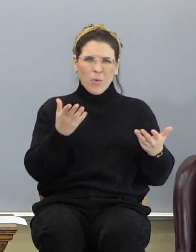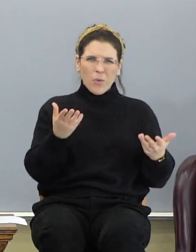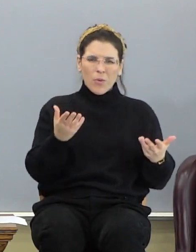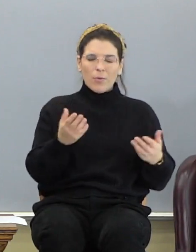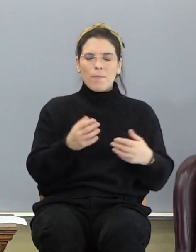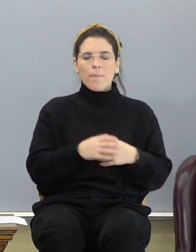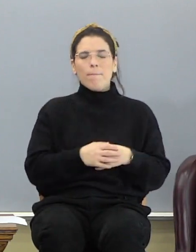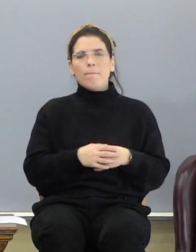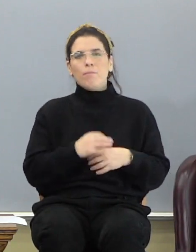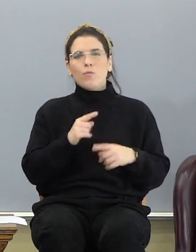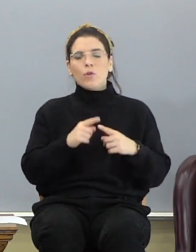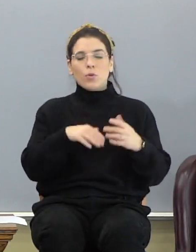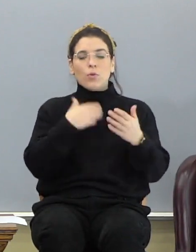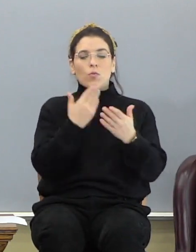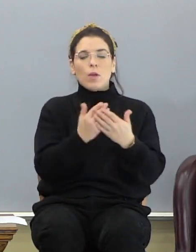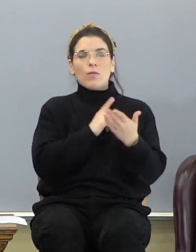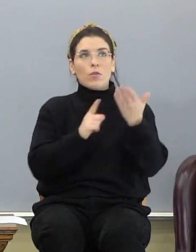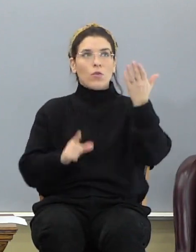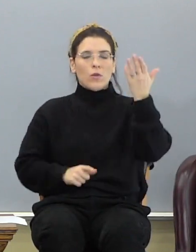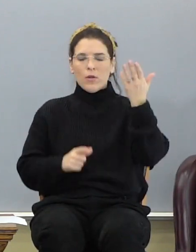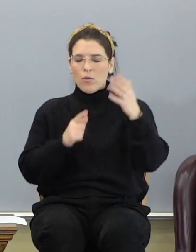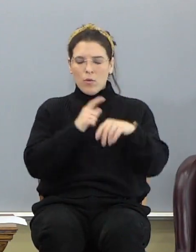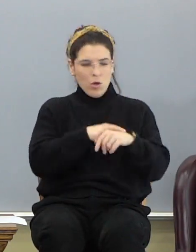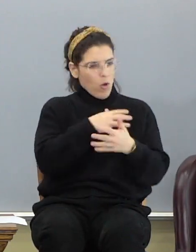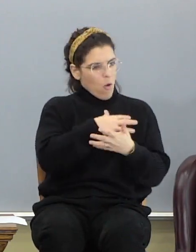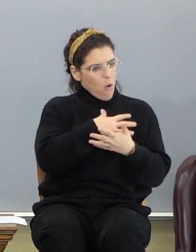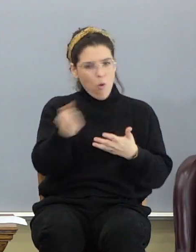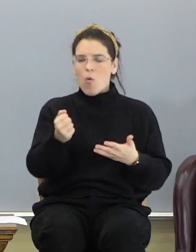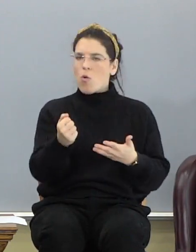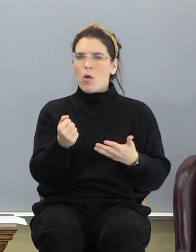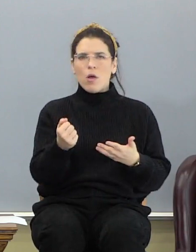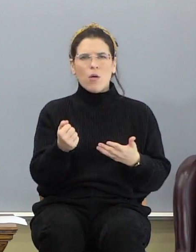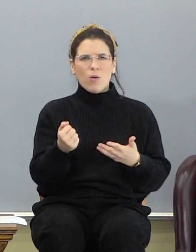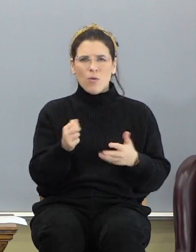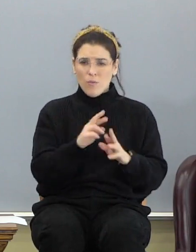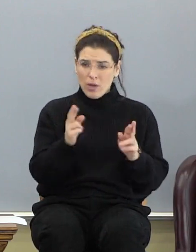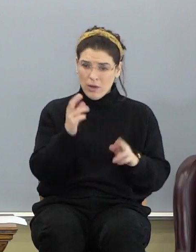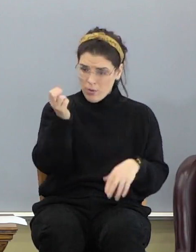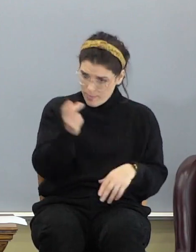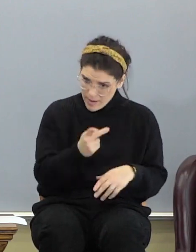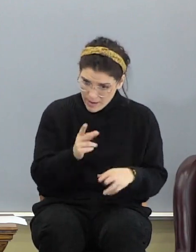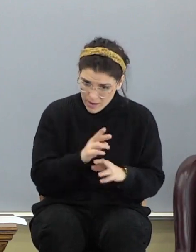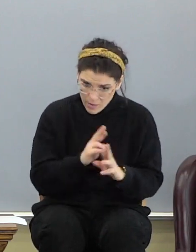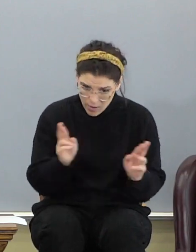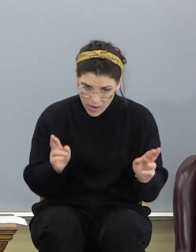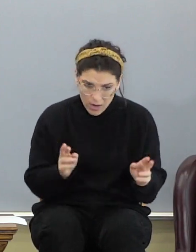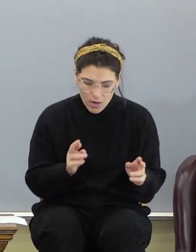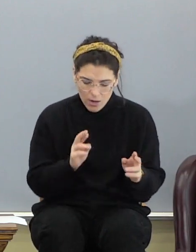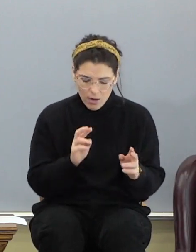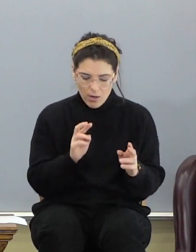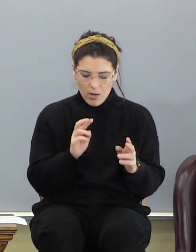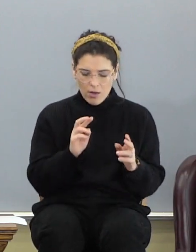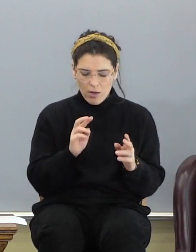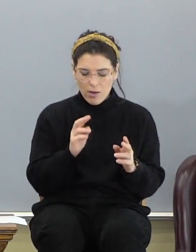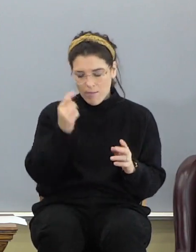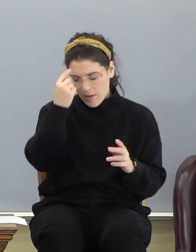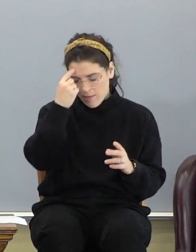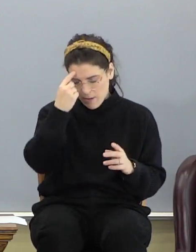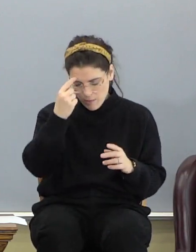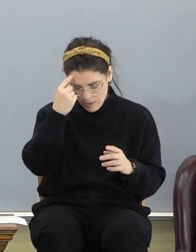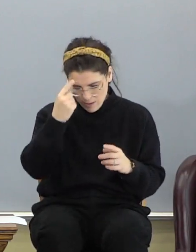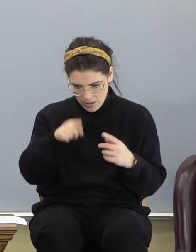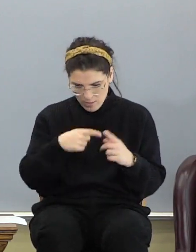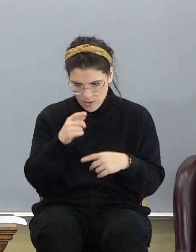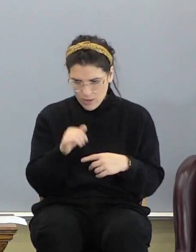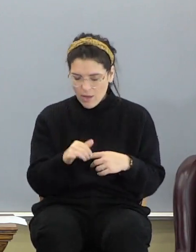Well, when you get in the Lord's presence, you know what it's going to be? Whoa! Is it ready to go back already? In my mind, when I think